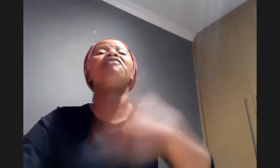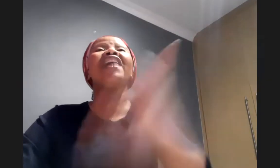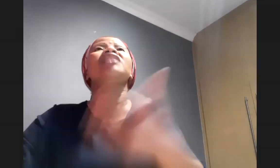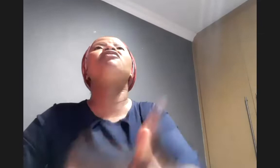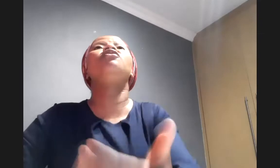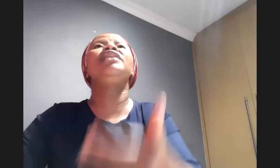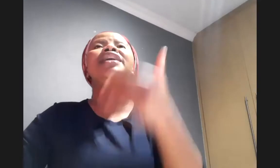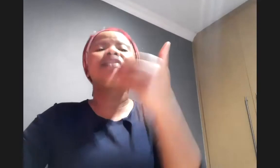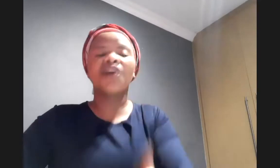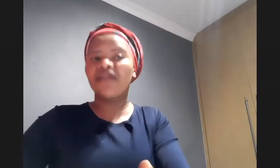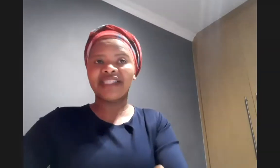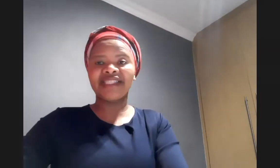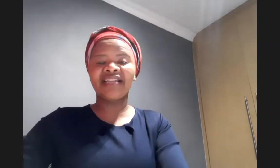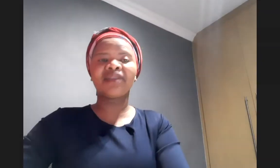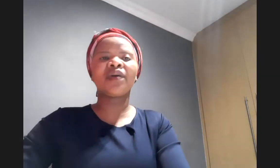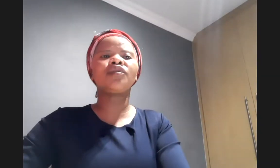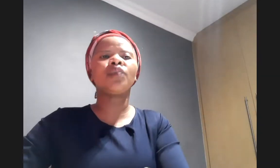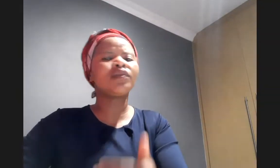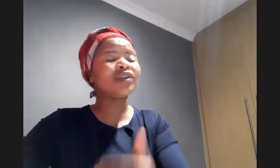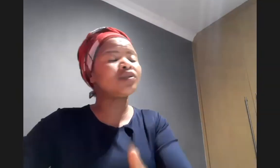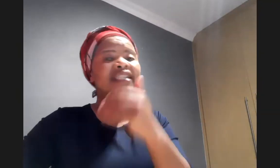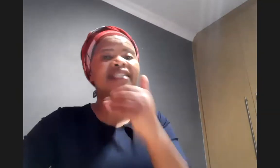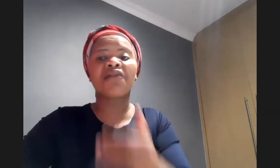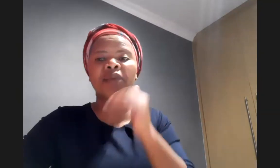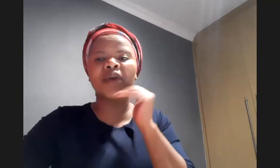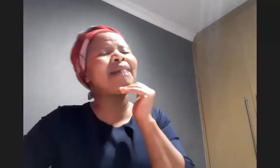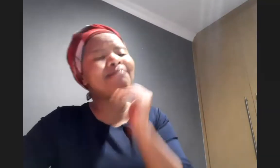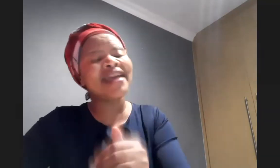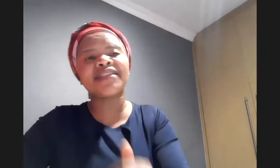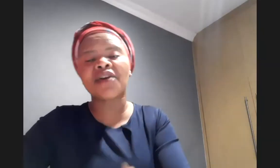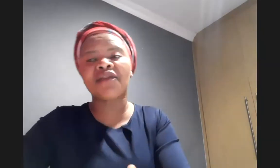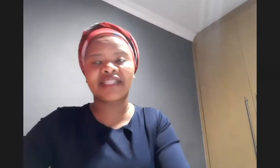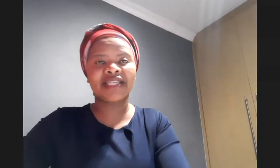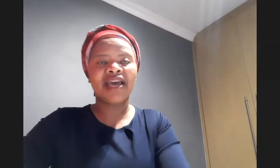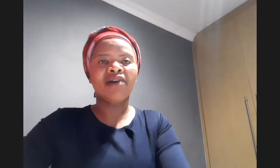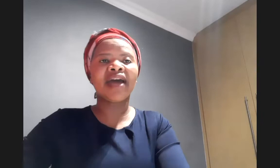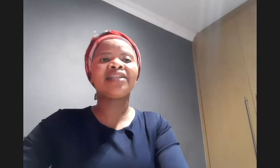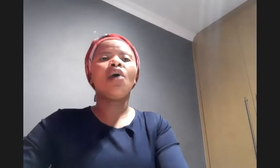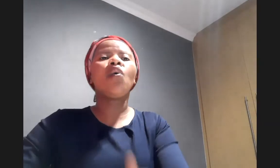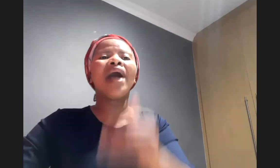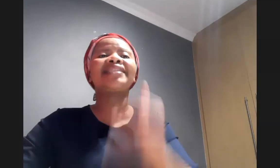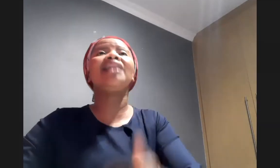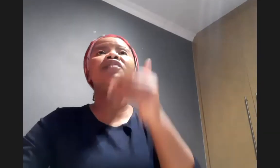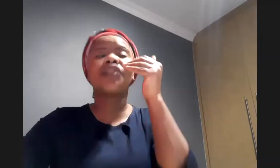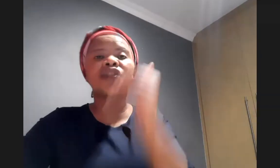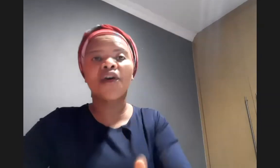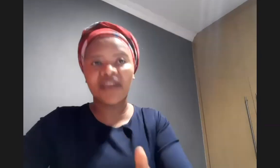faithful servants in other words we don't want to just serve because there are many servants all right who are self-serving